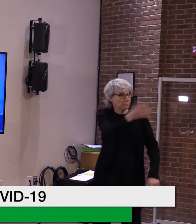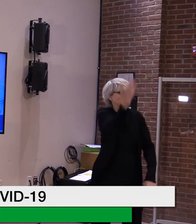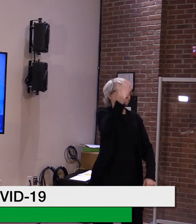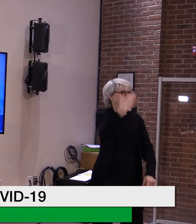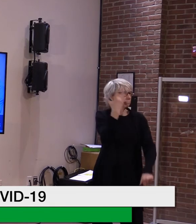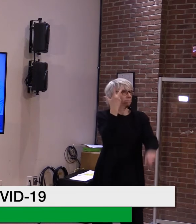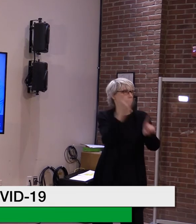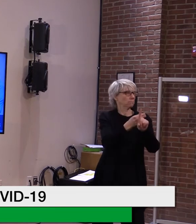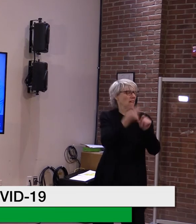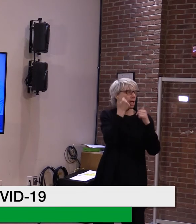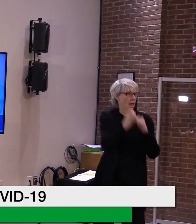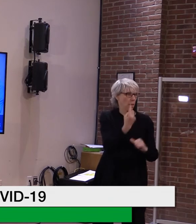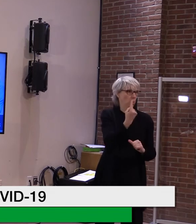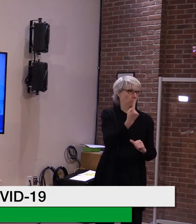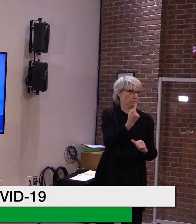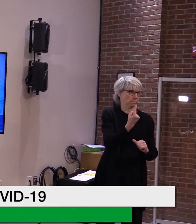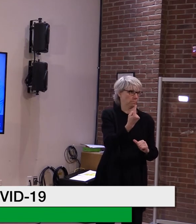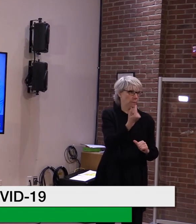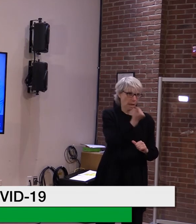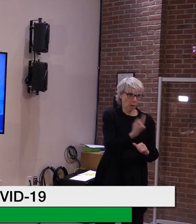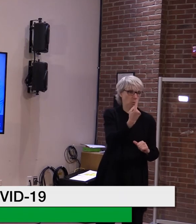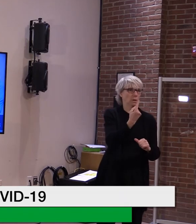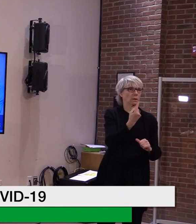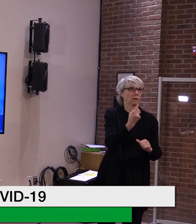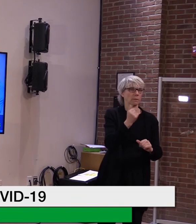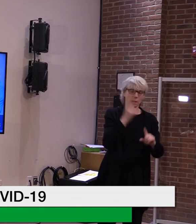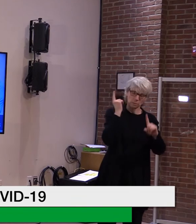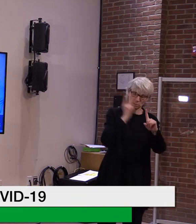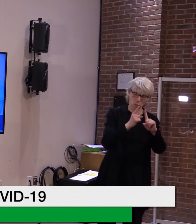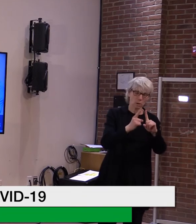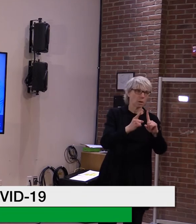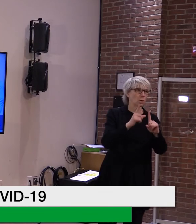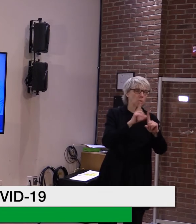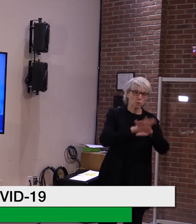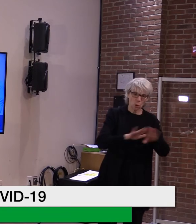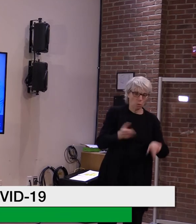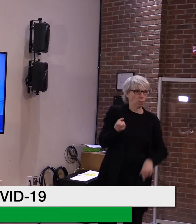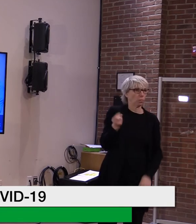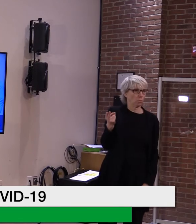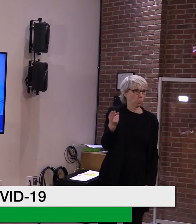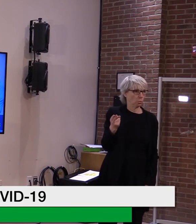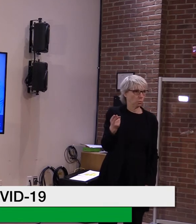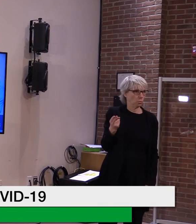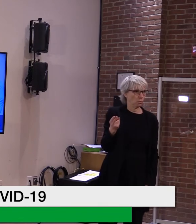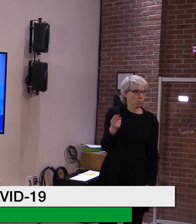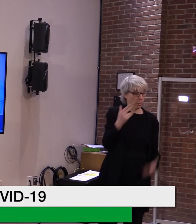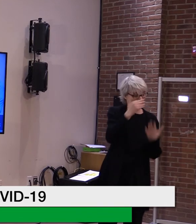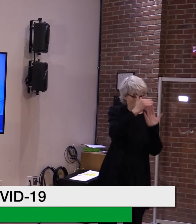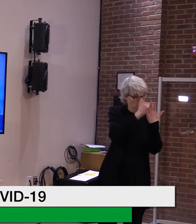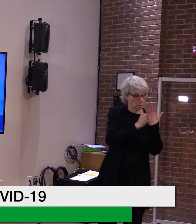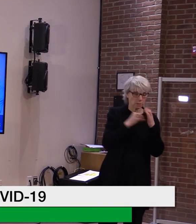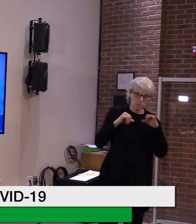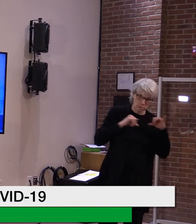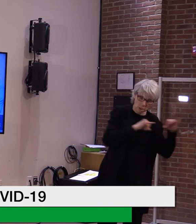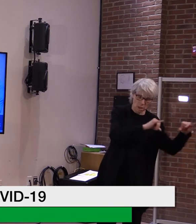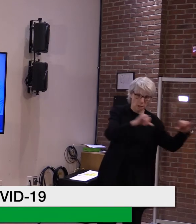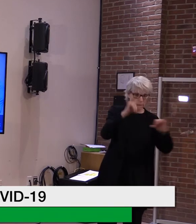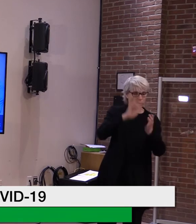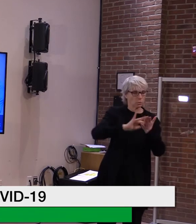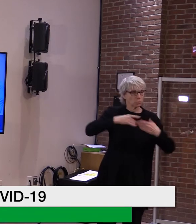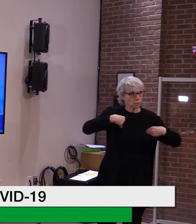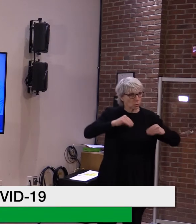and arm. And that is, uh, that's the procedure. All the pharmacies have that procedure. All the healthcare